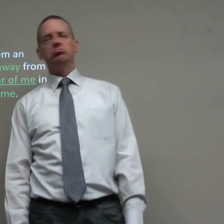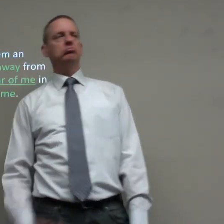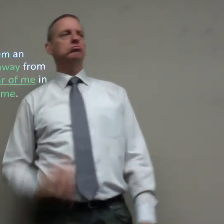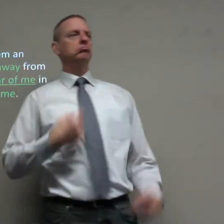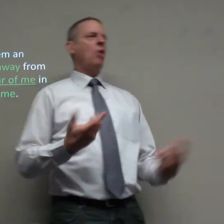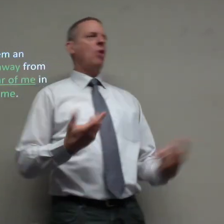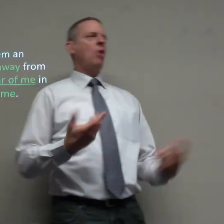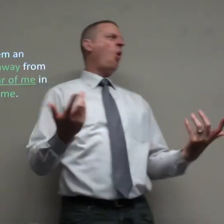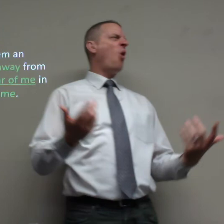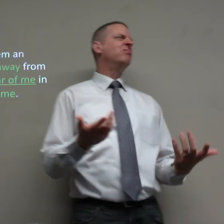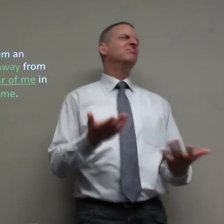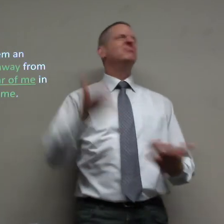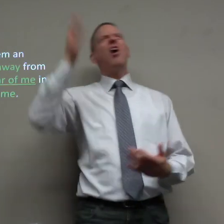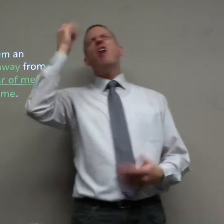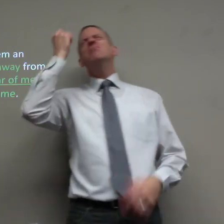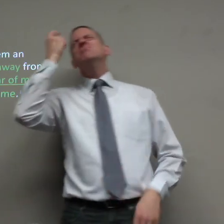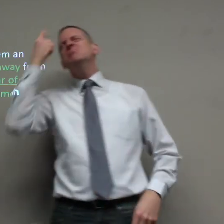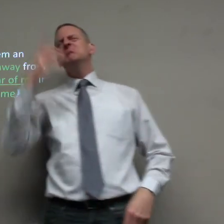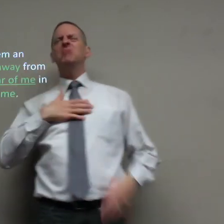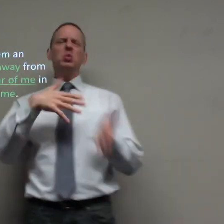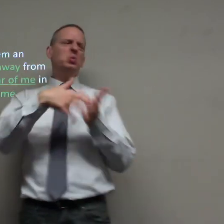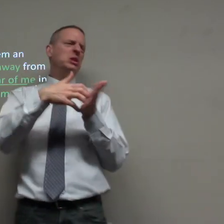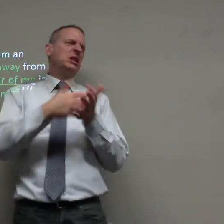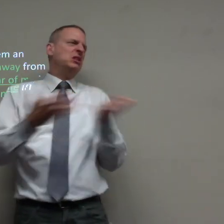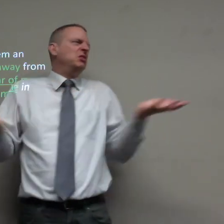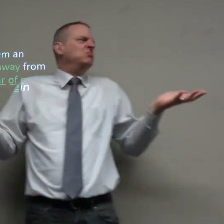If we sit and we sit guard and say, ah, Obama, she has to leave.